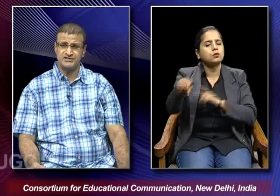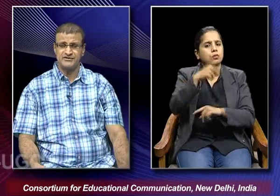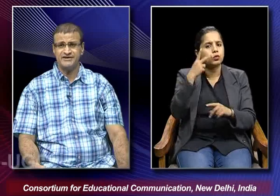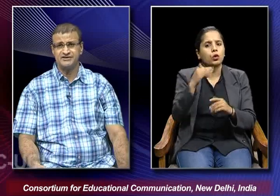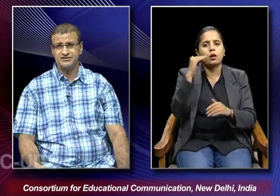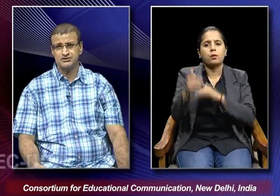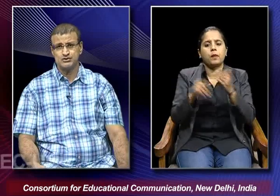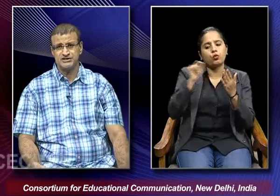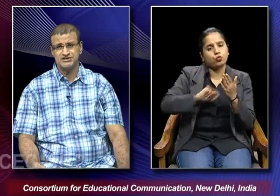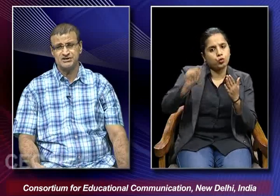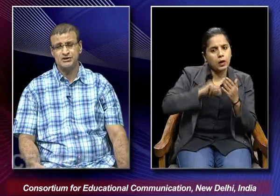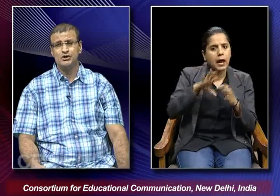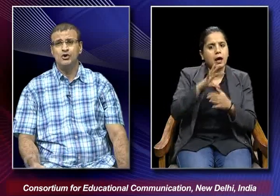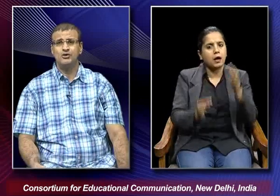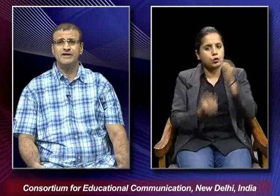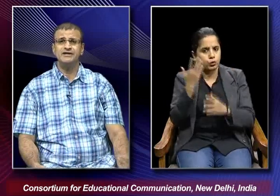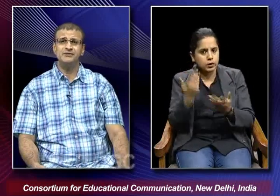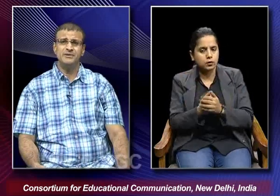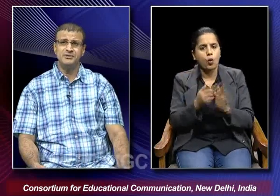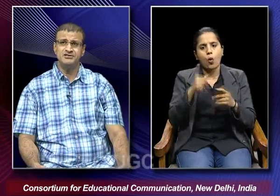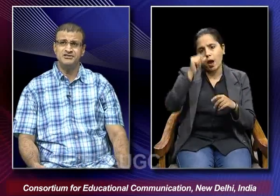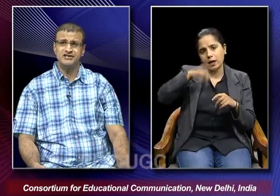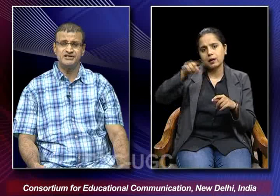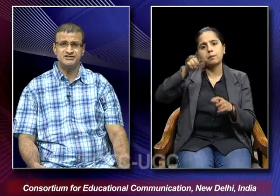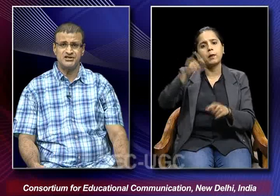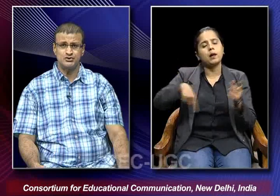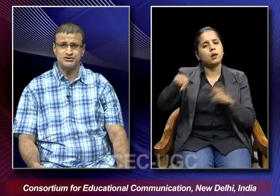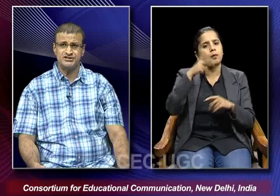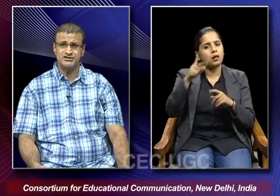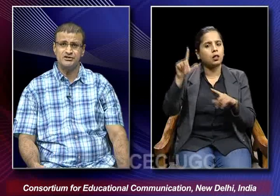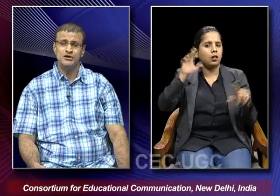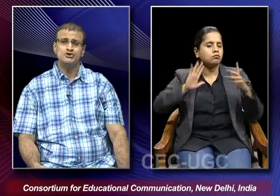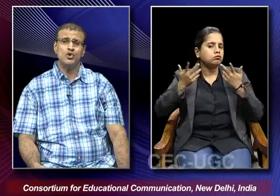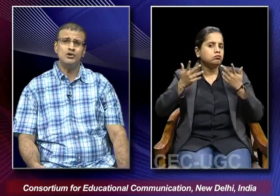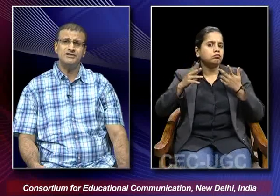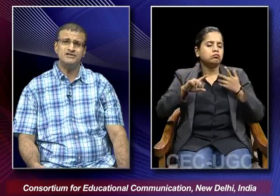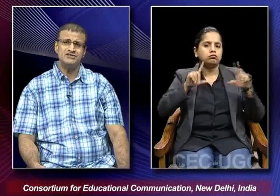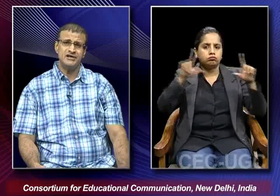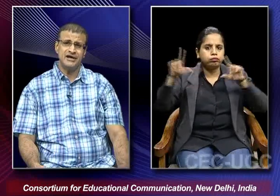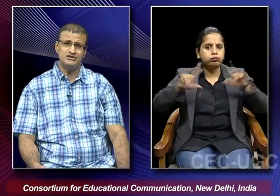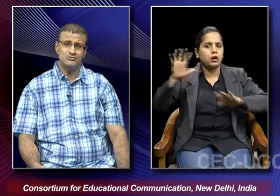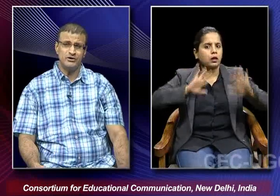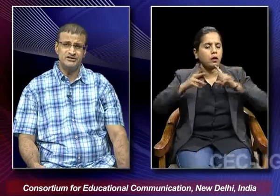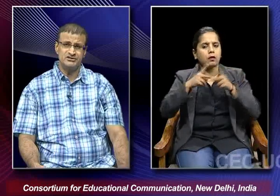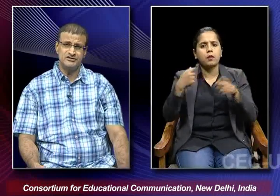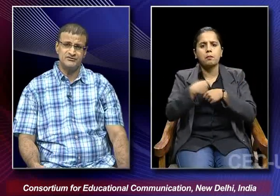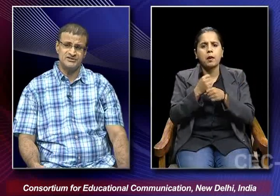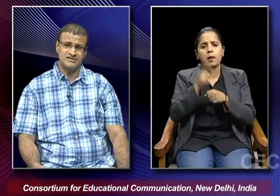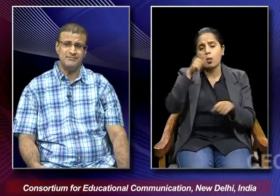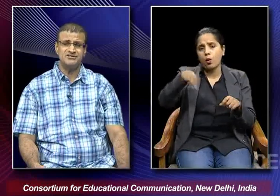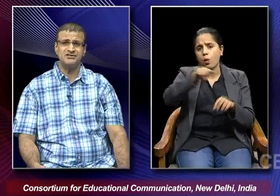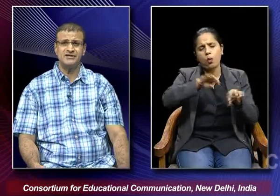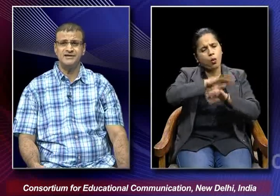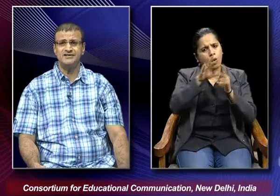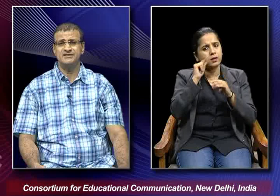Progressive Writers Association or the Indian People's Theaters Association. So all these kinds of bodies which were